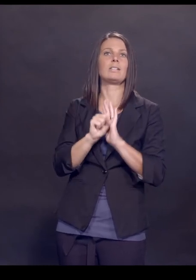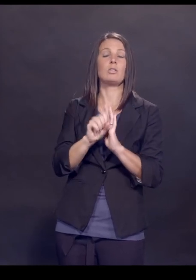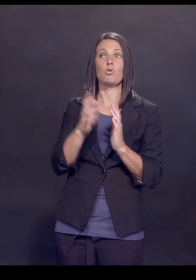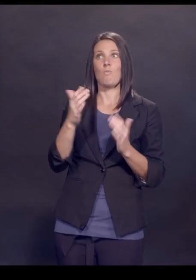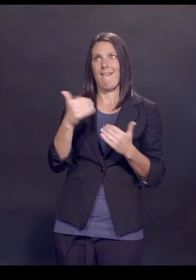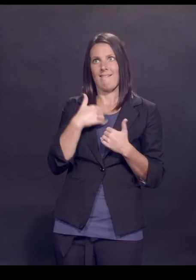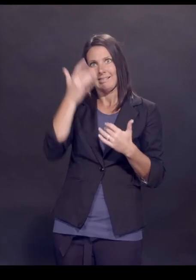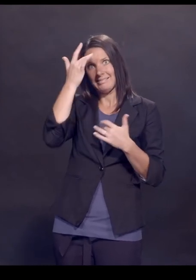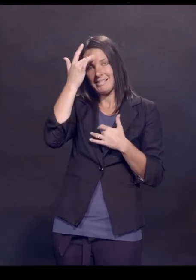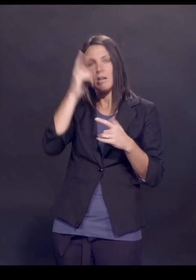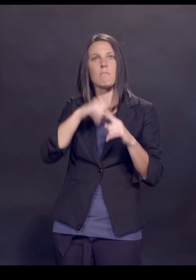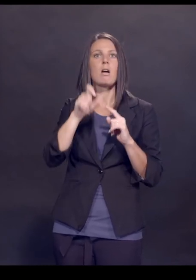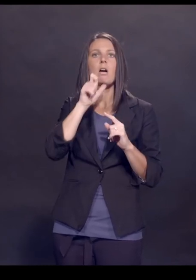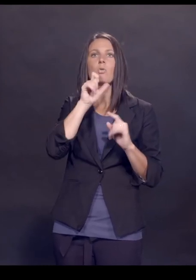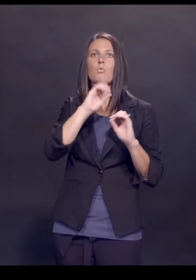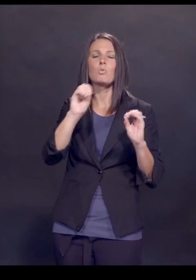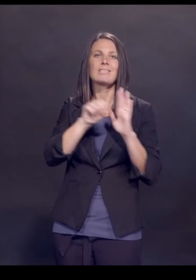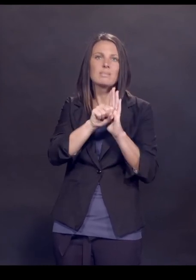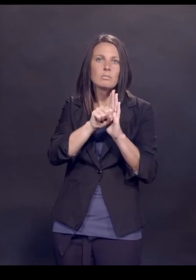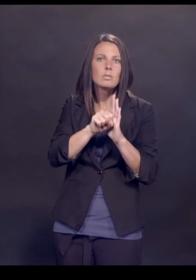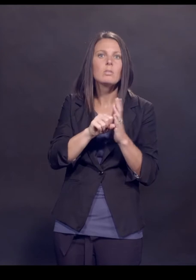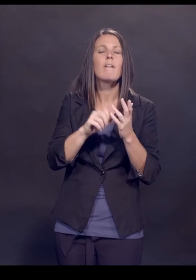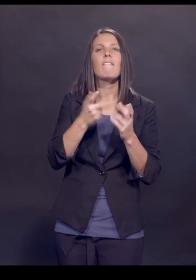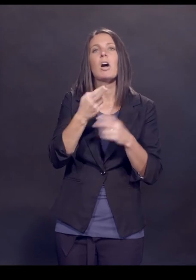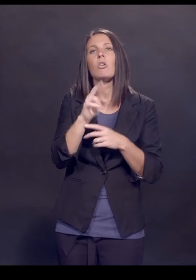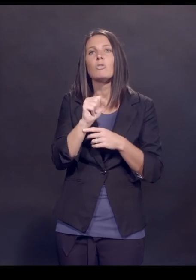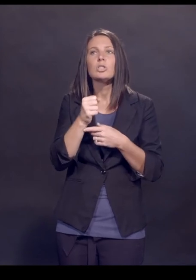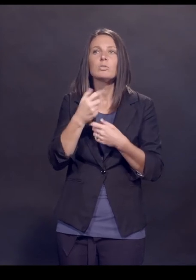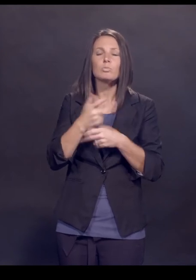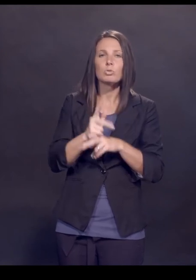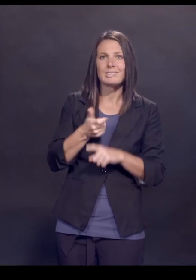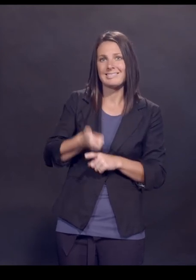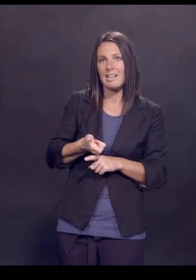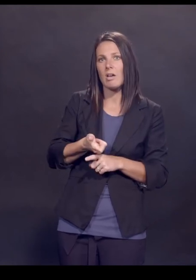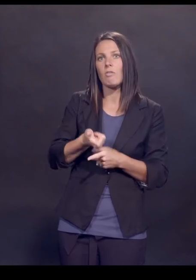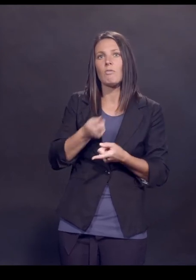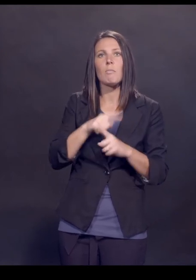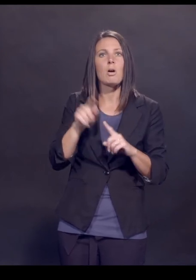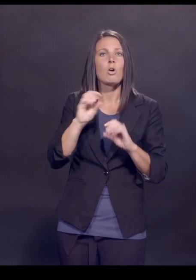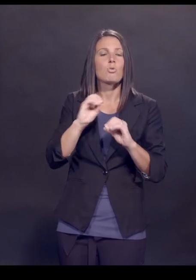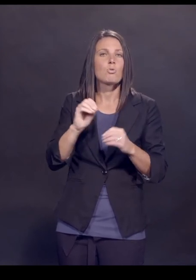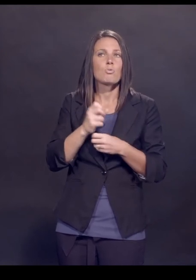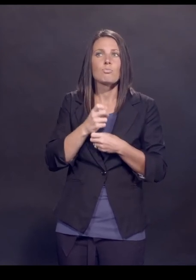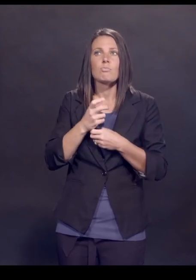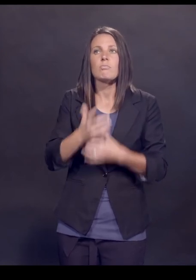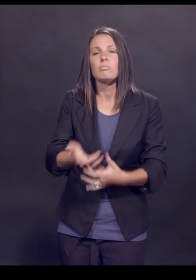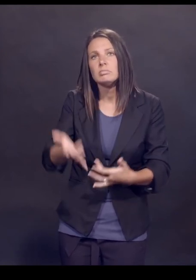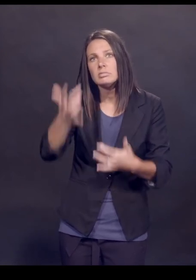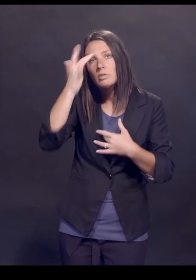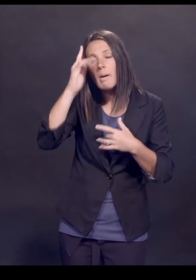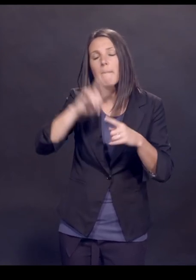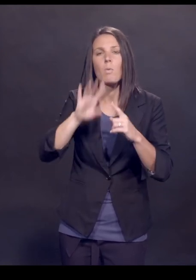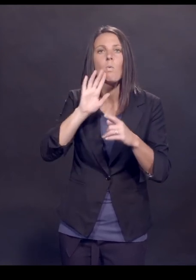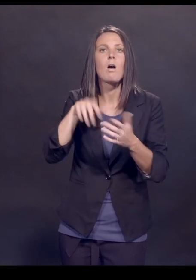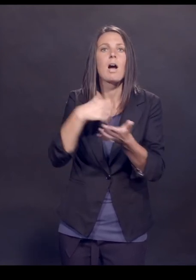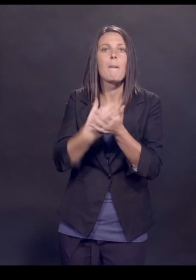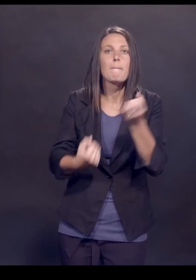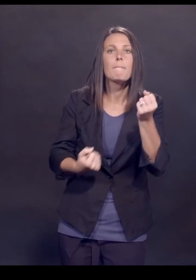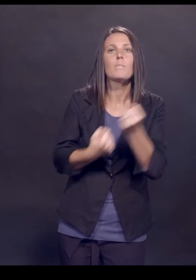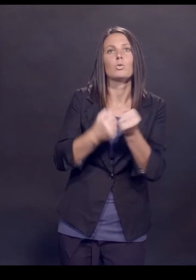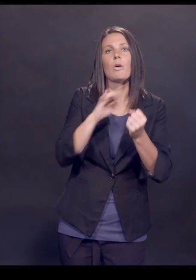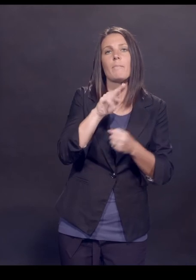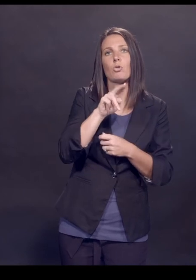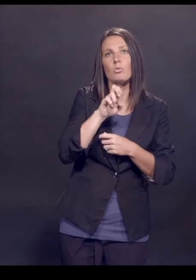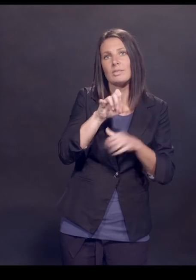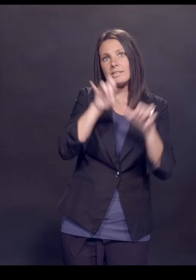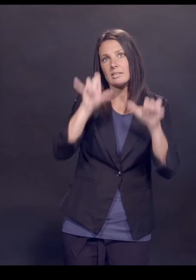so you never knew about it. But, you know, the virus reproduced itself a little bit in your body, not enough to cause disease, but enough to boost your immune system? Yes. I think it